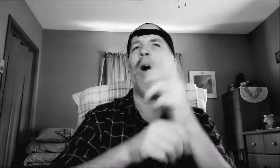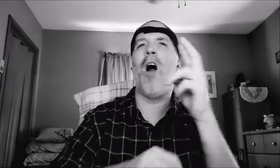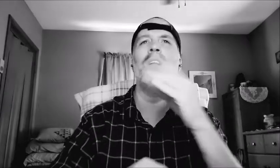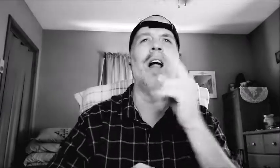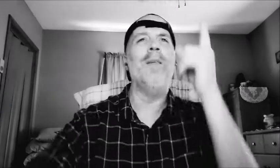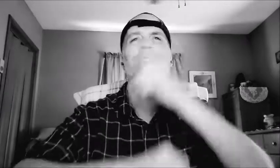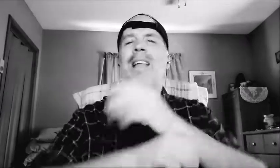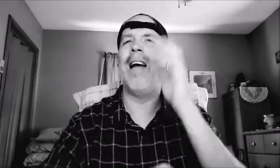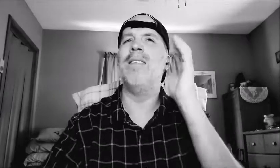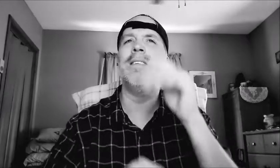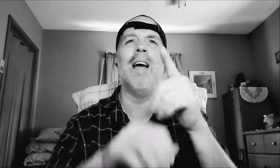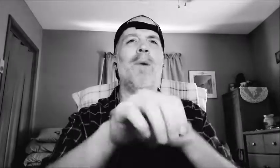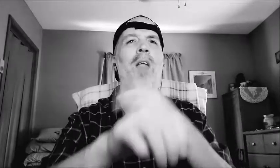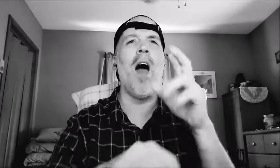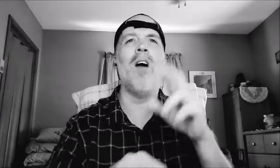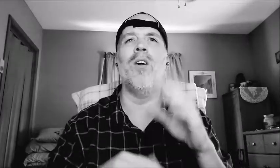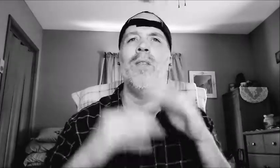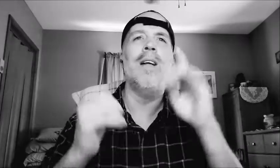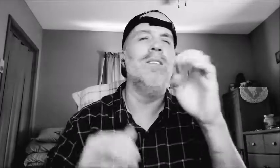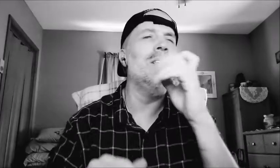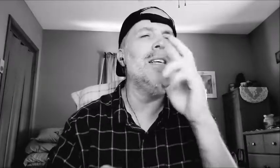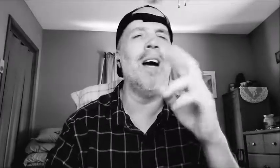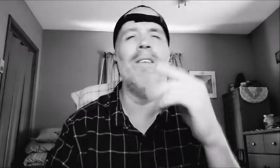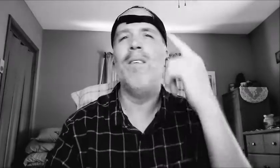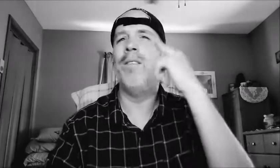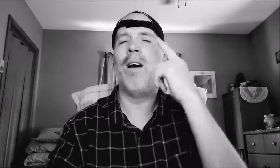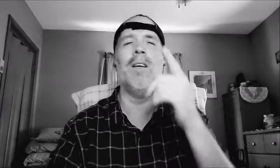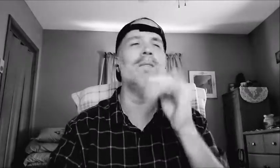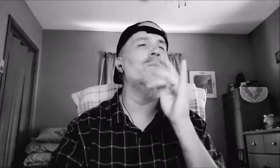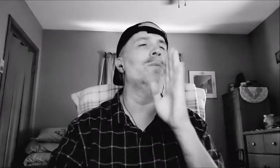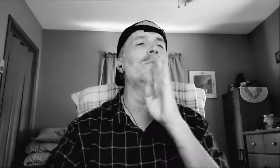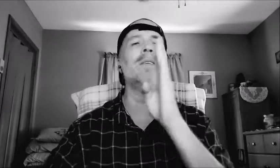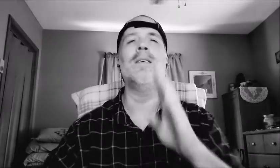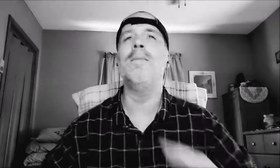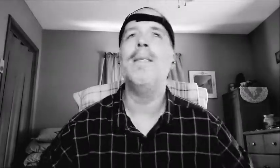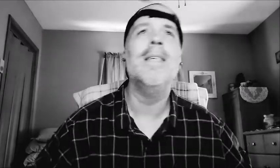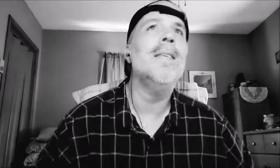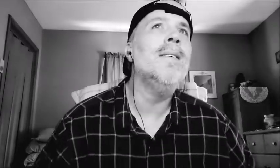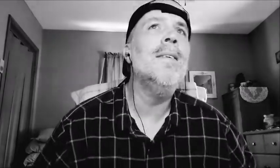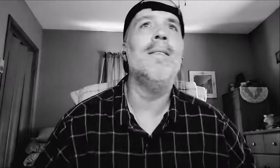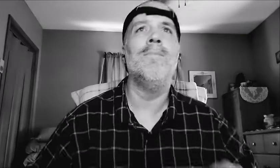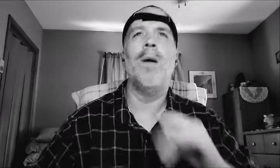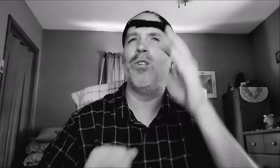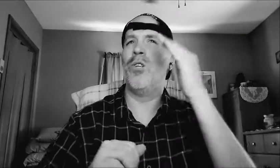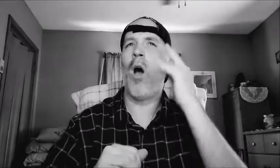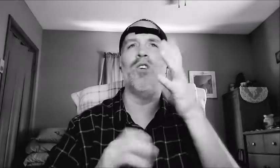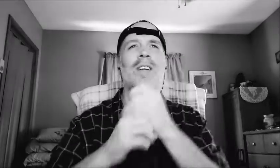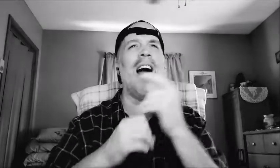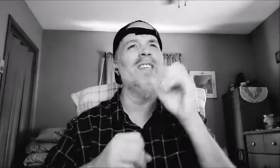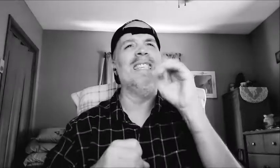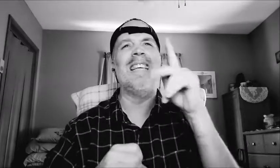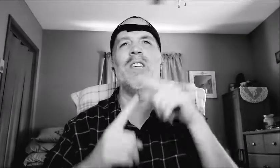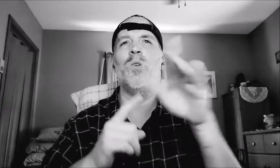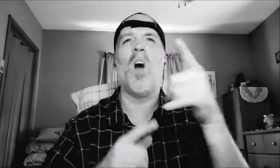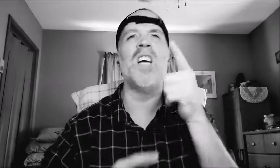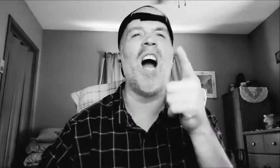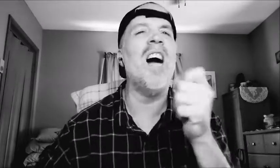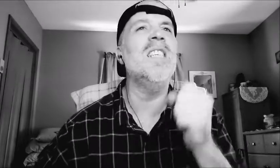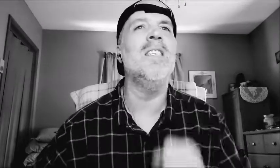harder, days seemed longer Than she ever thought, baby But you know you gotta stick to your guns